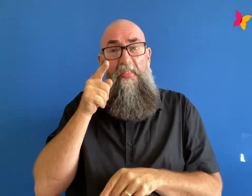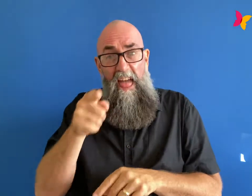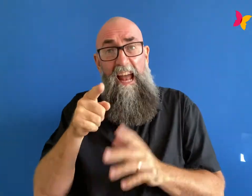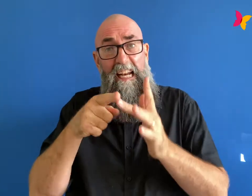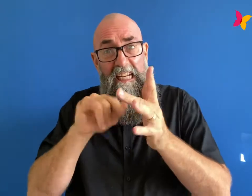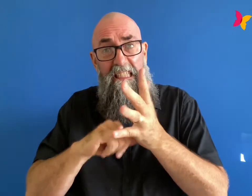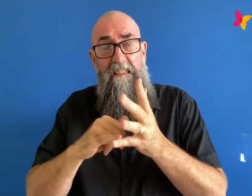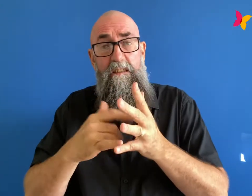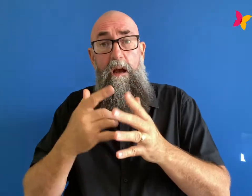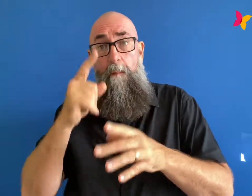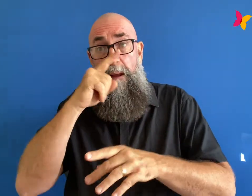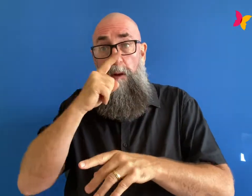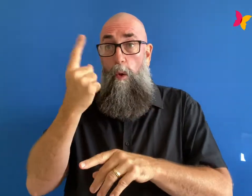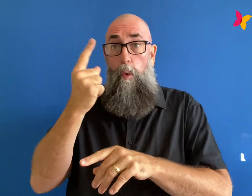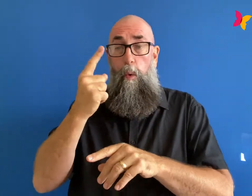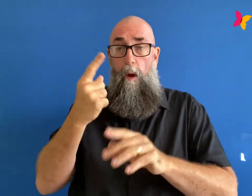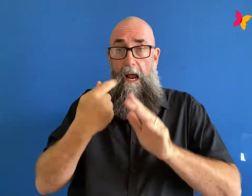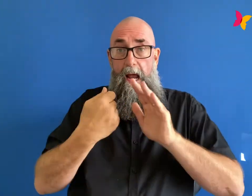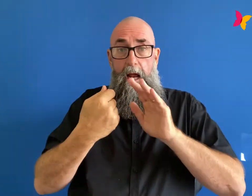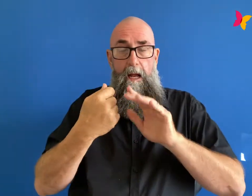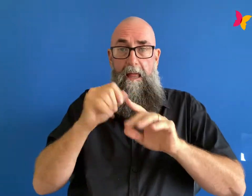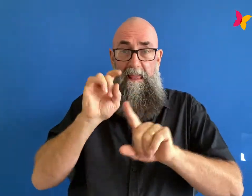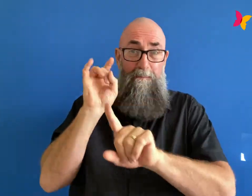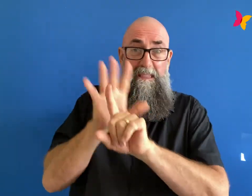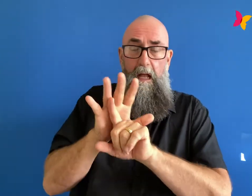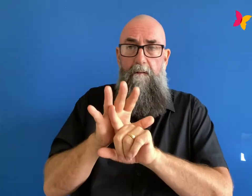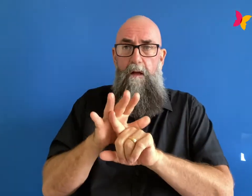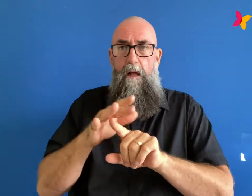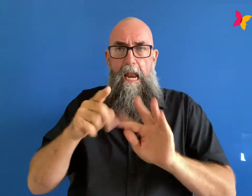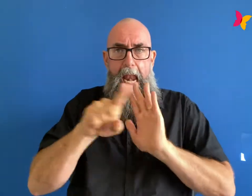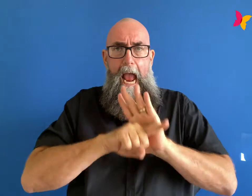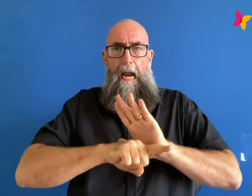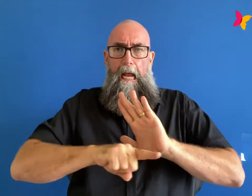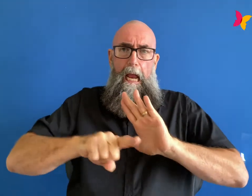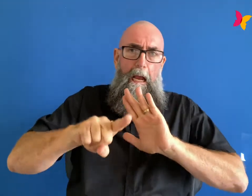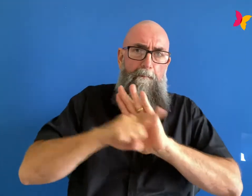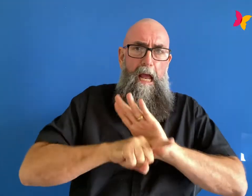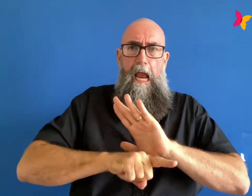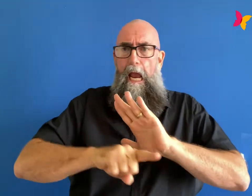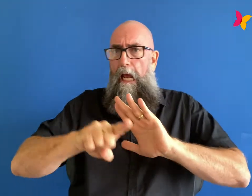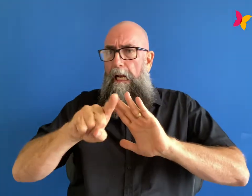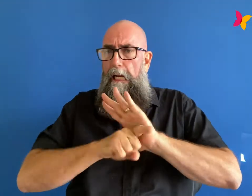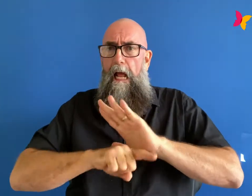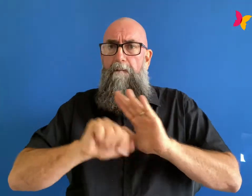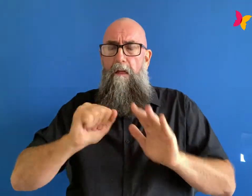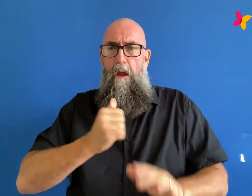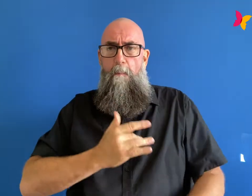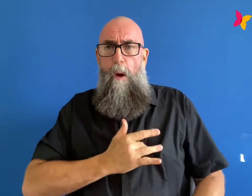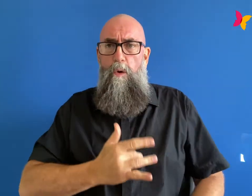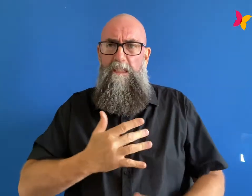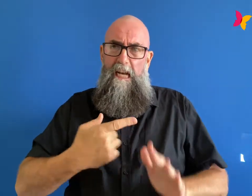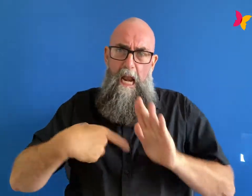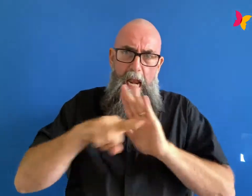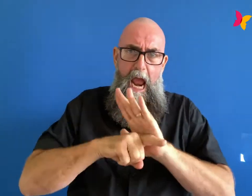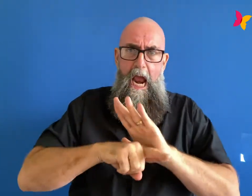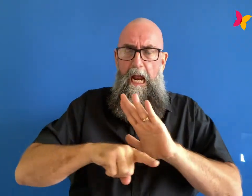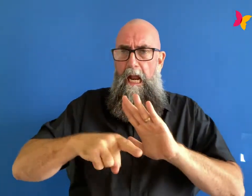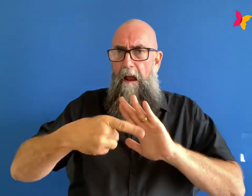patterns of negative thinking and negative feelings and unhelpful behaviors that are contributing to their mental health issues